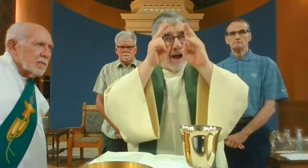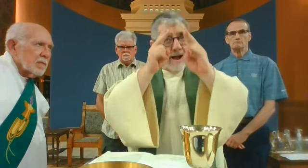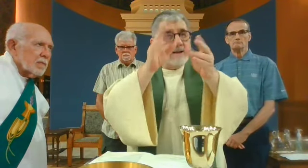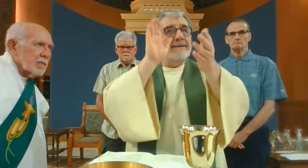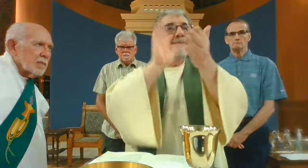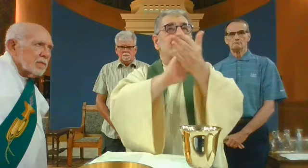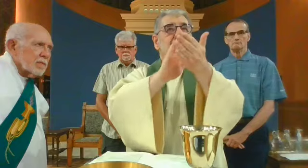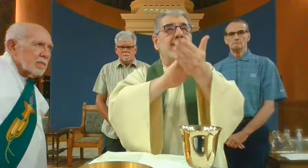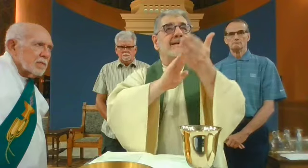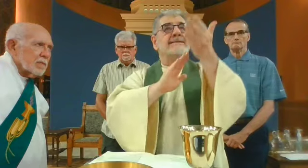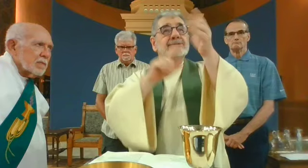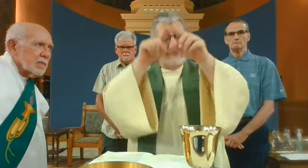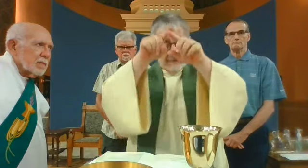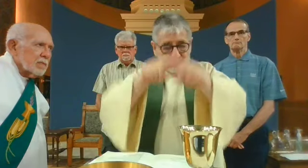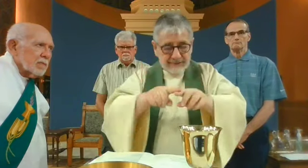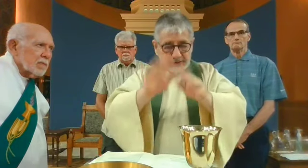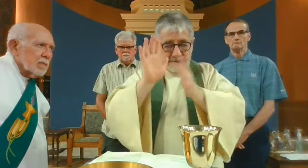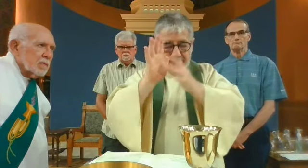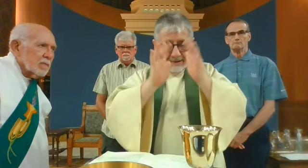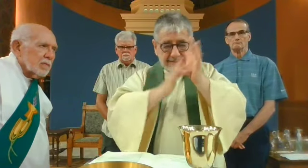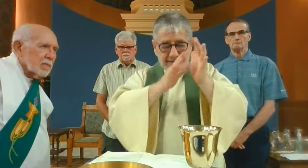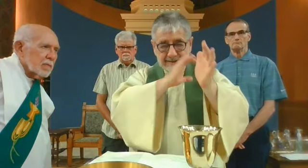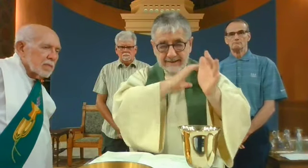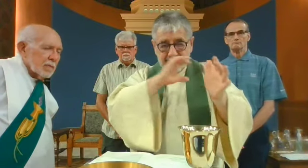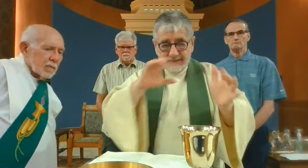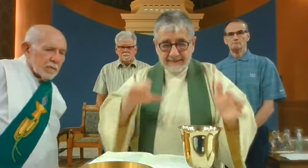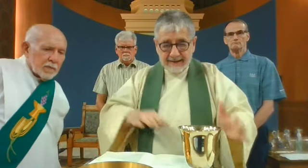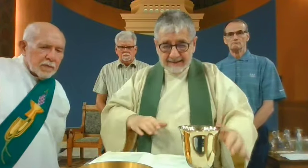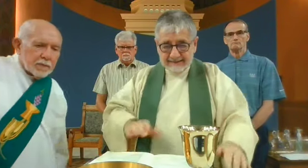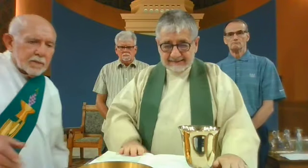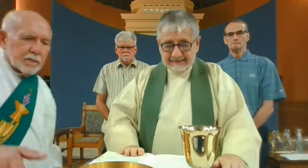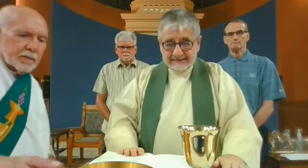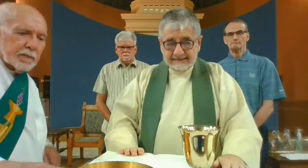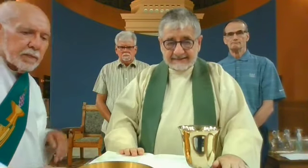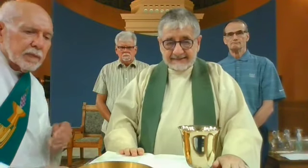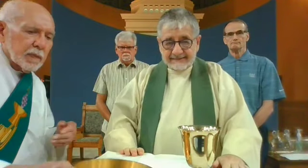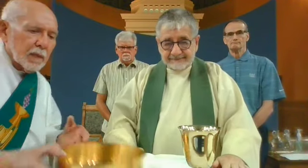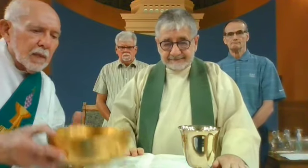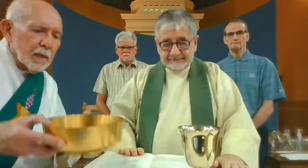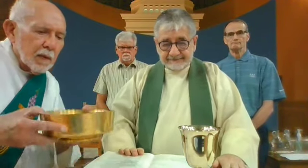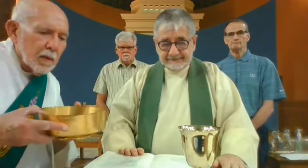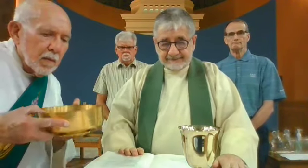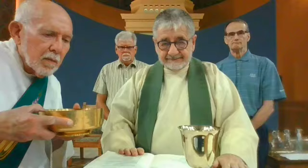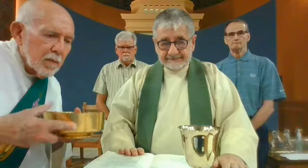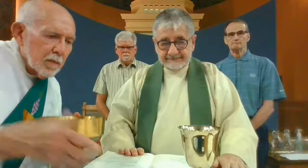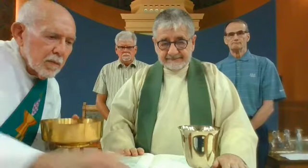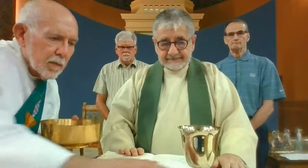pleased you throughout the ages, that we may merit to be co-heirs to eternal life.